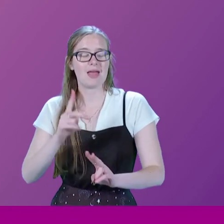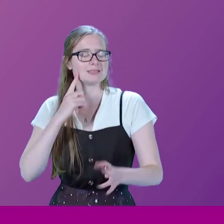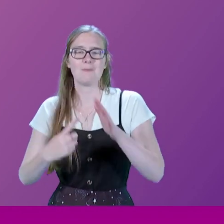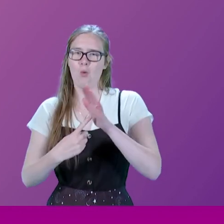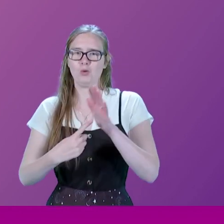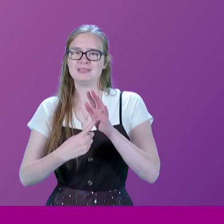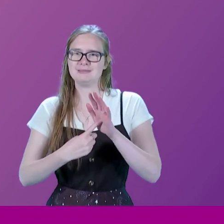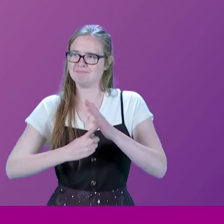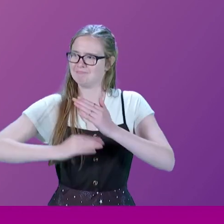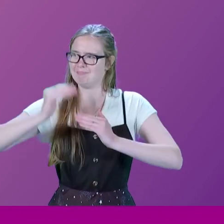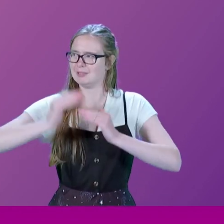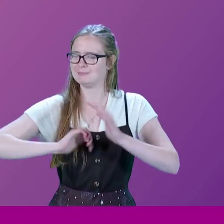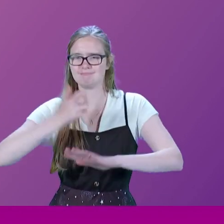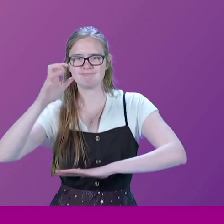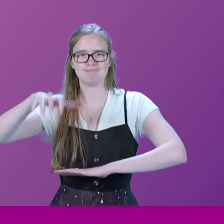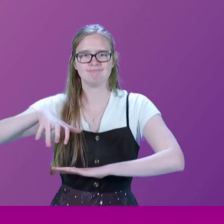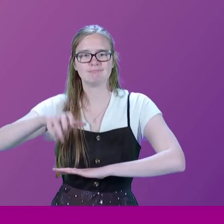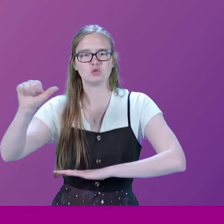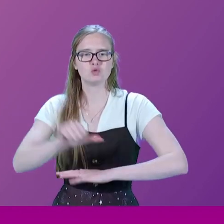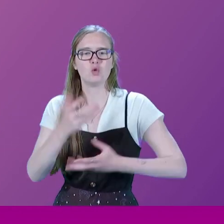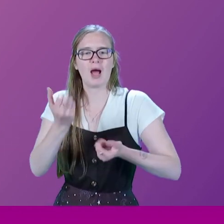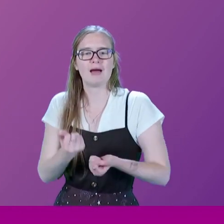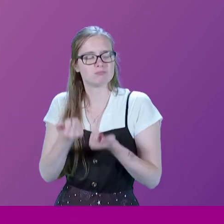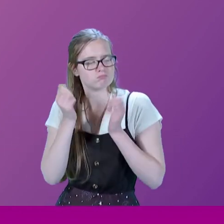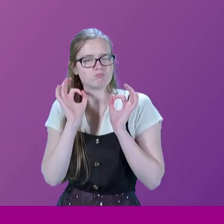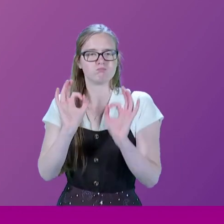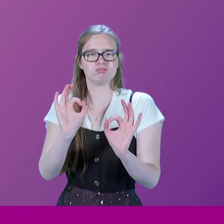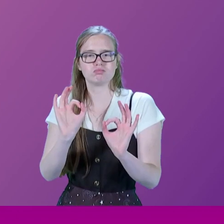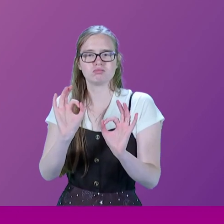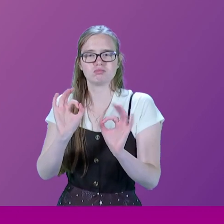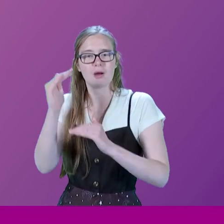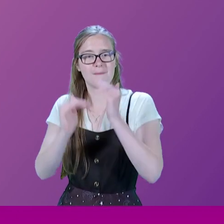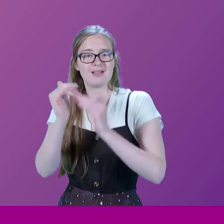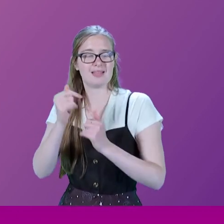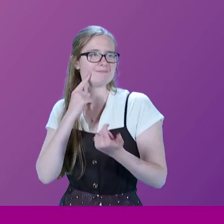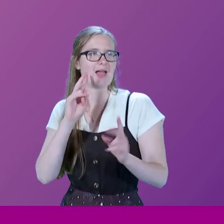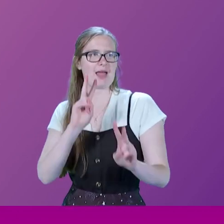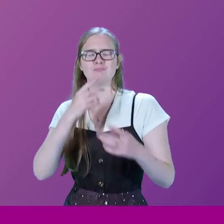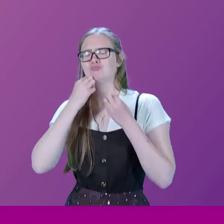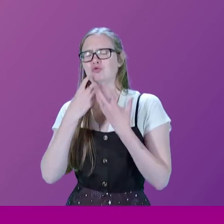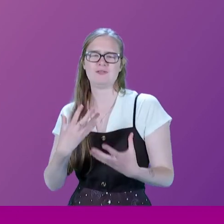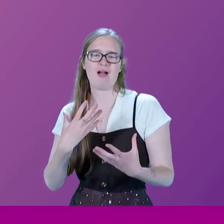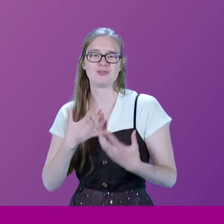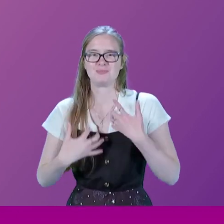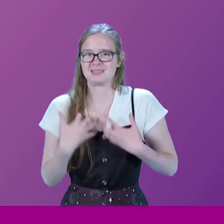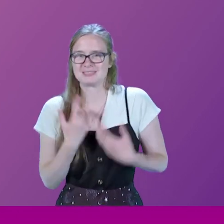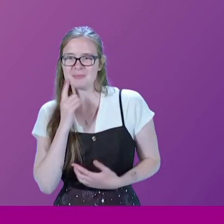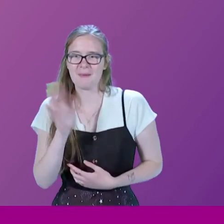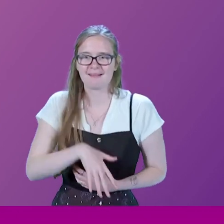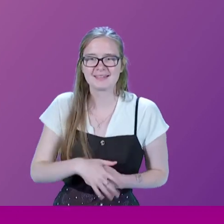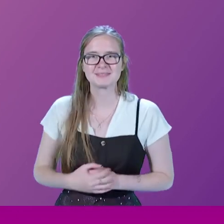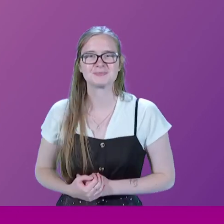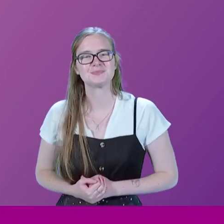important that this institution should have a really remarkable building, which is what it is. And so, I'm very thrilled to be back in here.